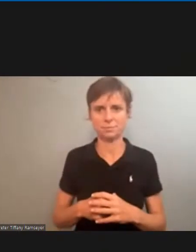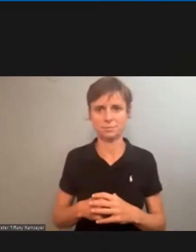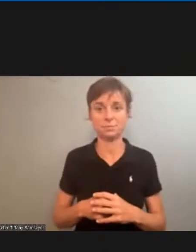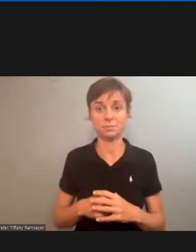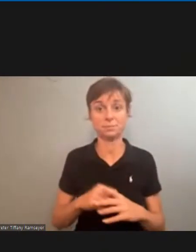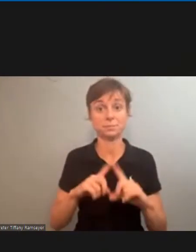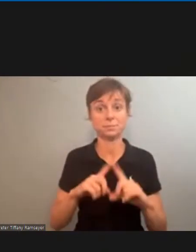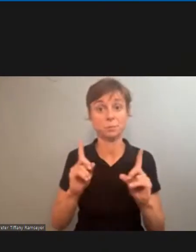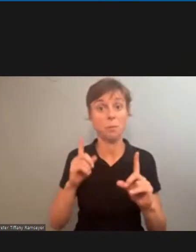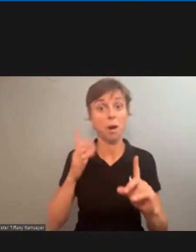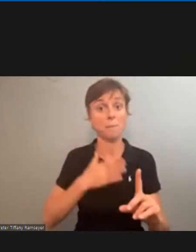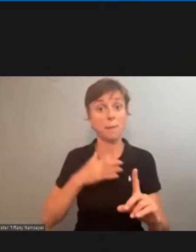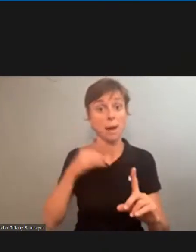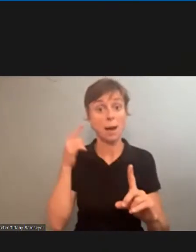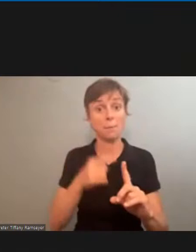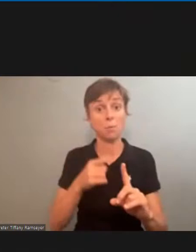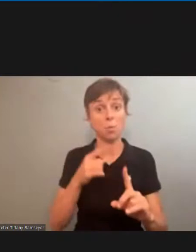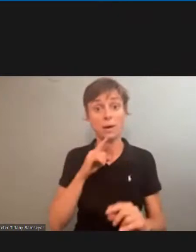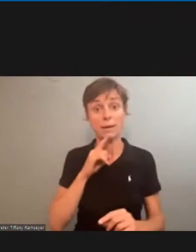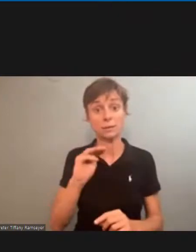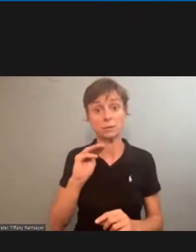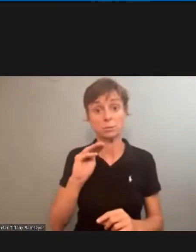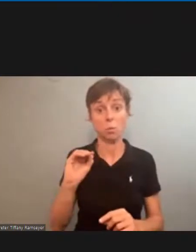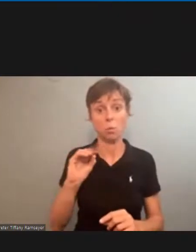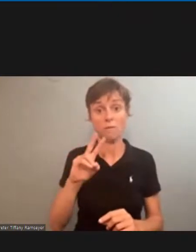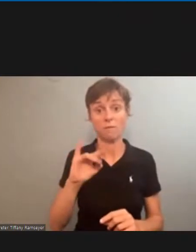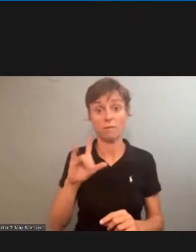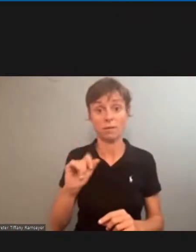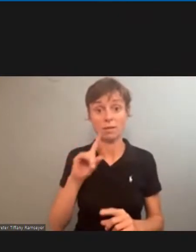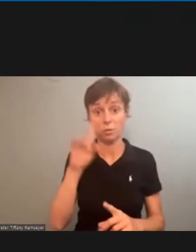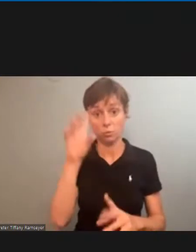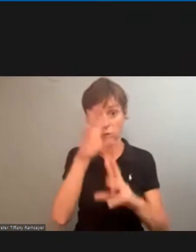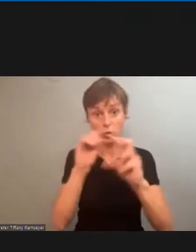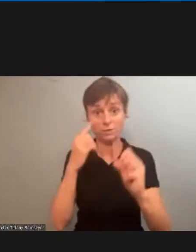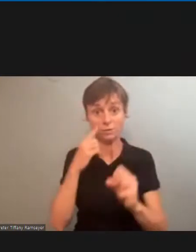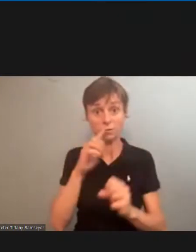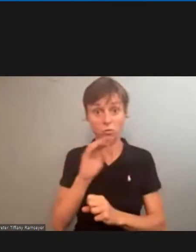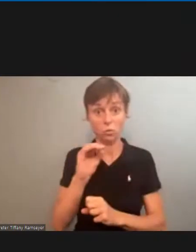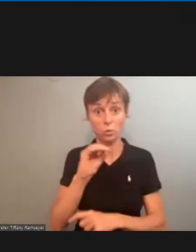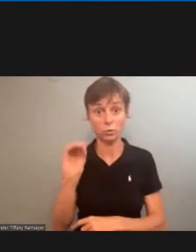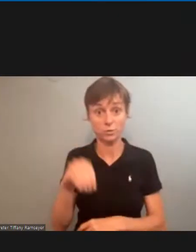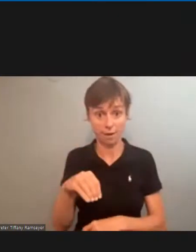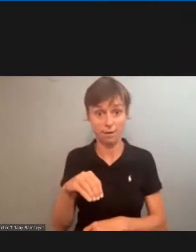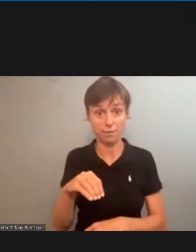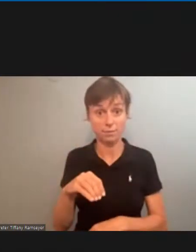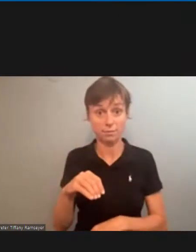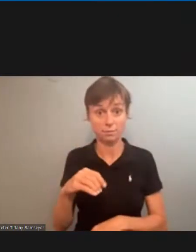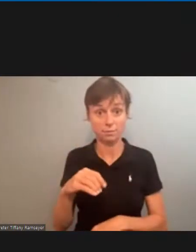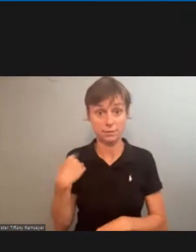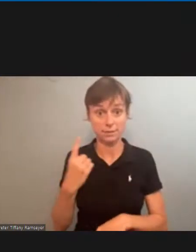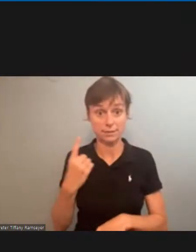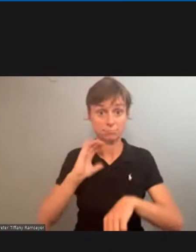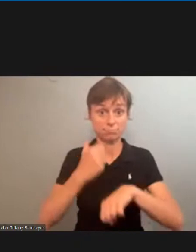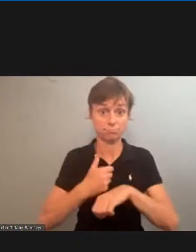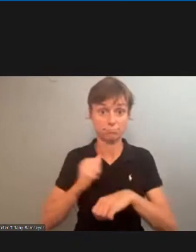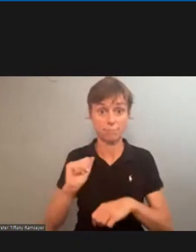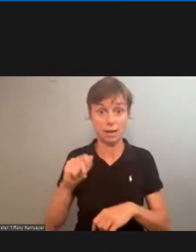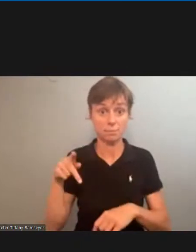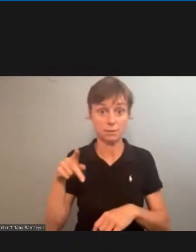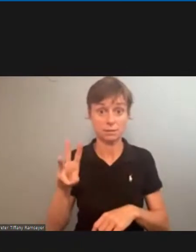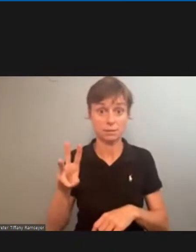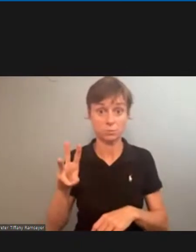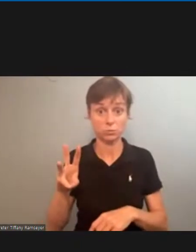my point is this uh mo biller was president for forty percent of the time of our existence as the apw